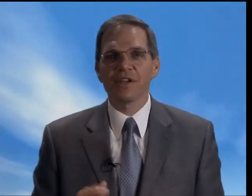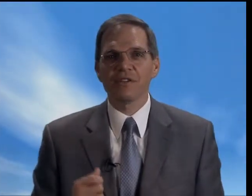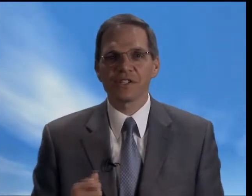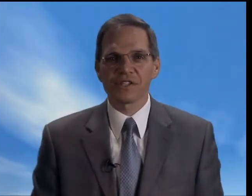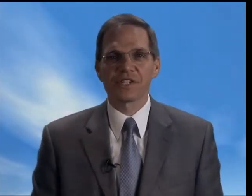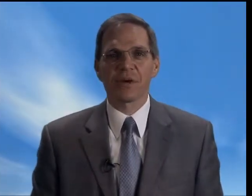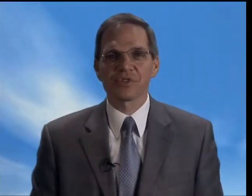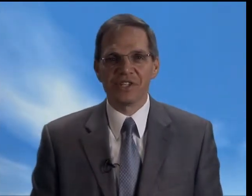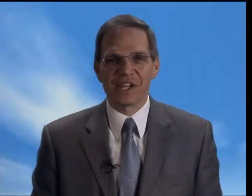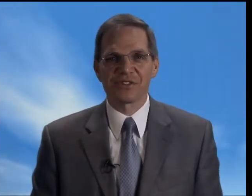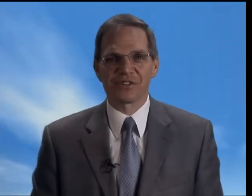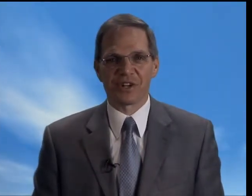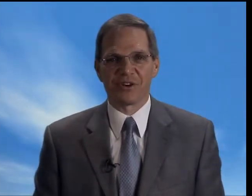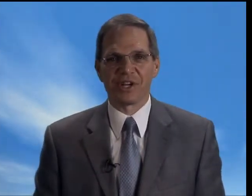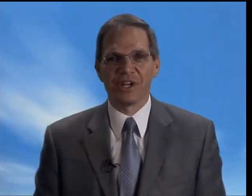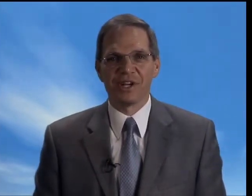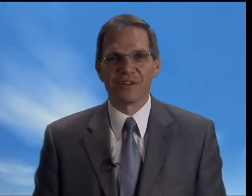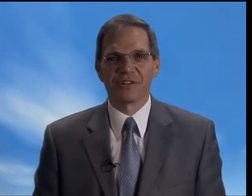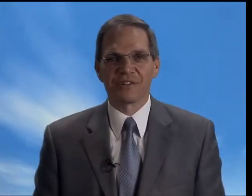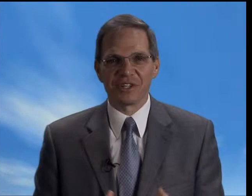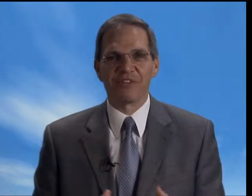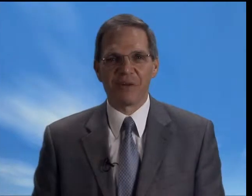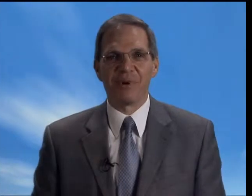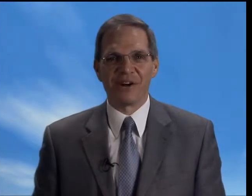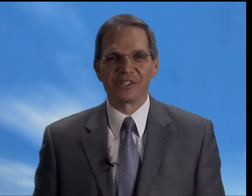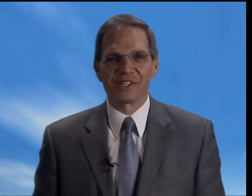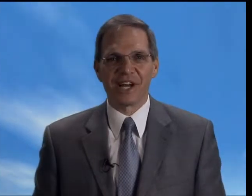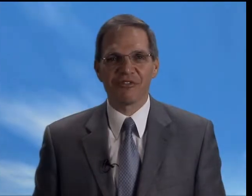the steps necessary to live that balanced life.